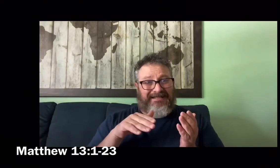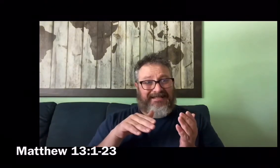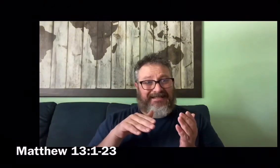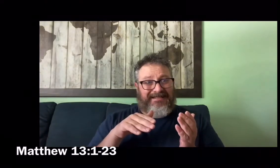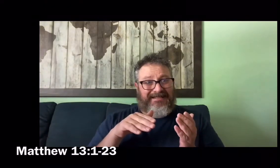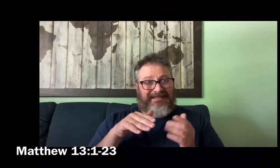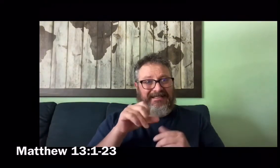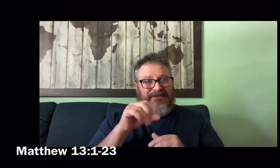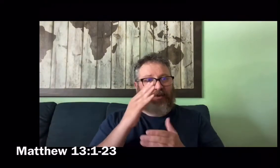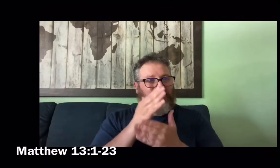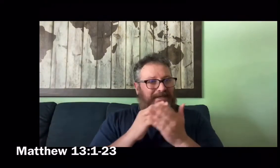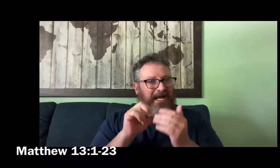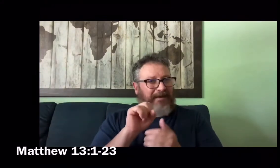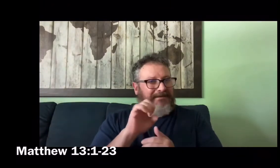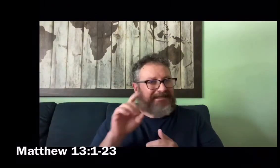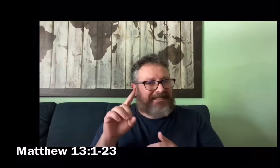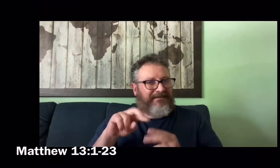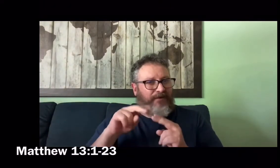Some seed